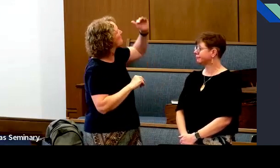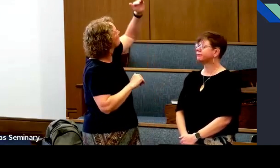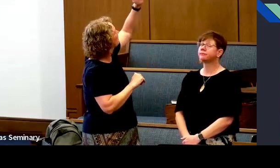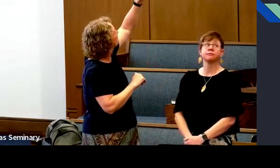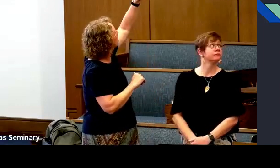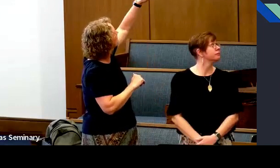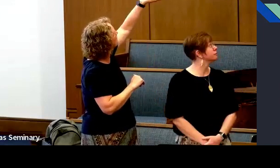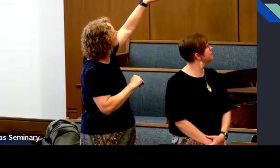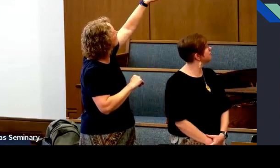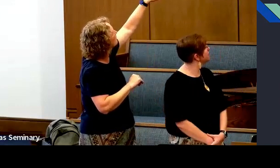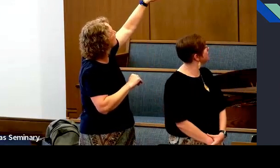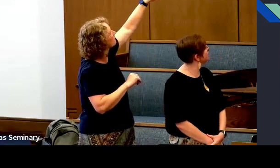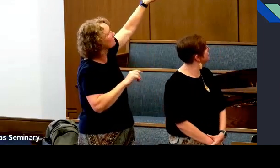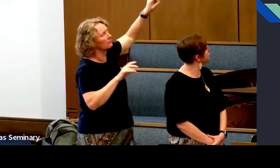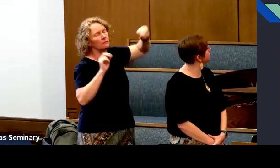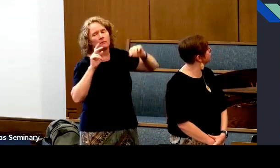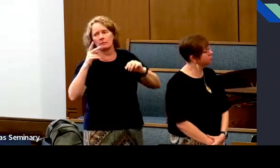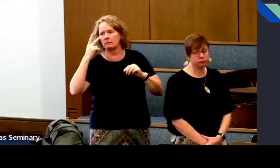work or temple work.